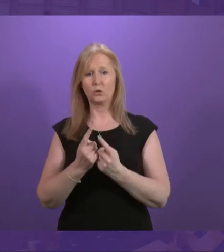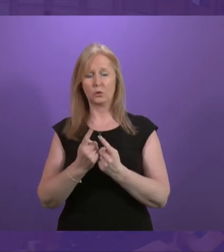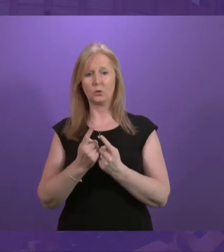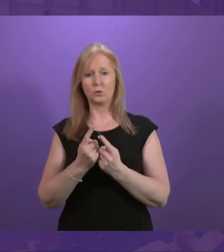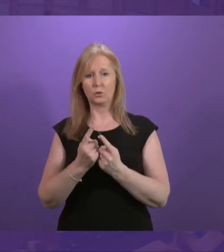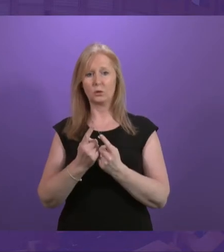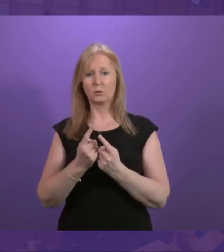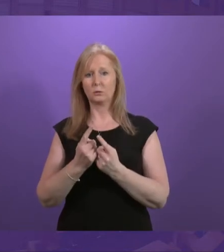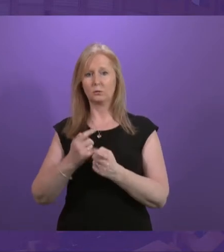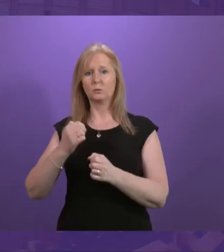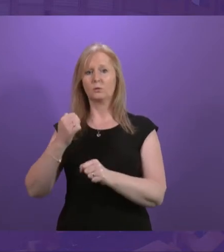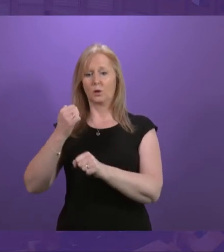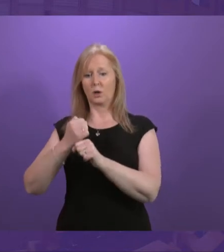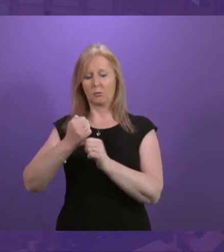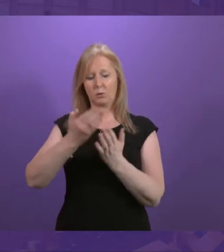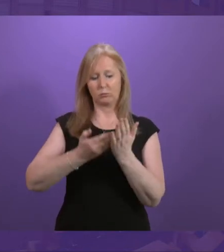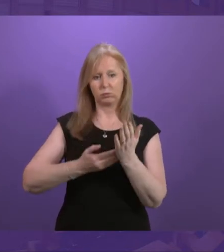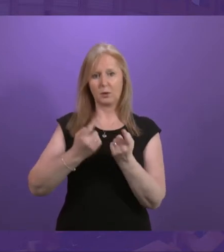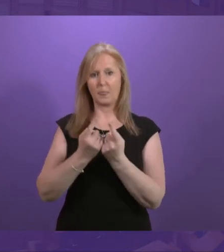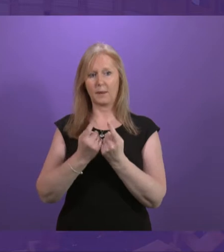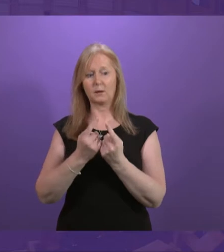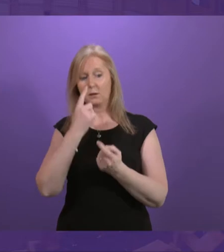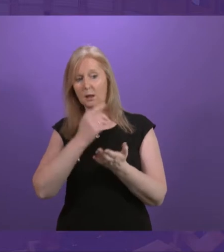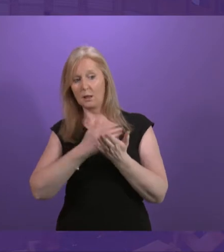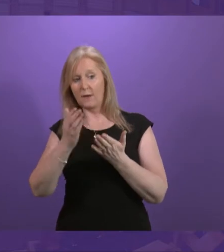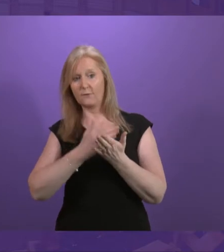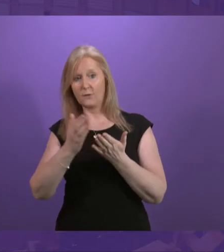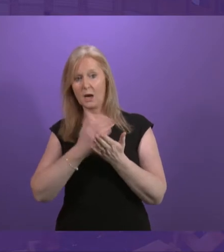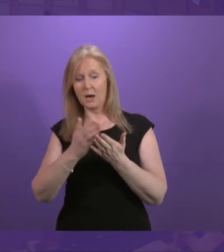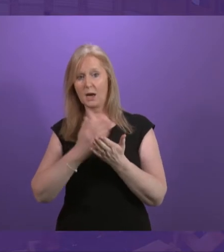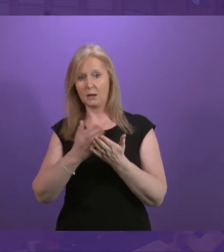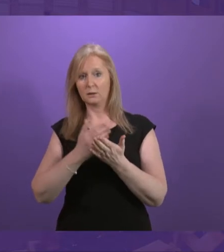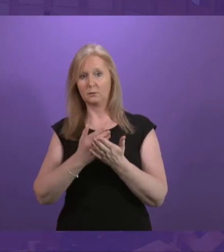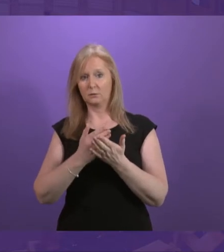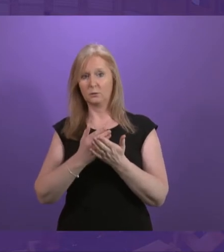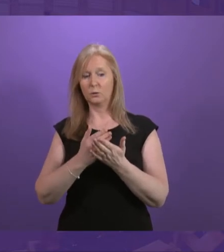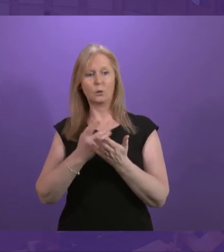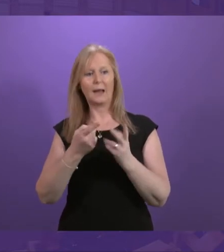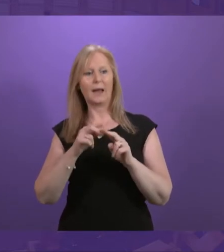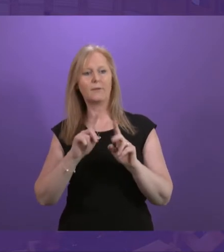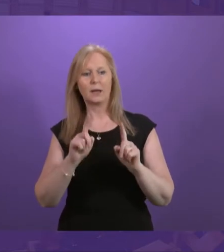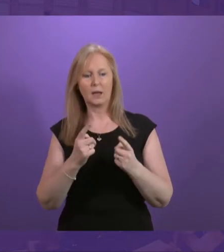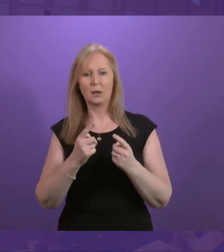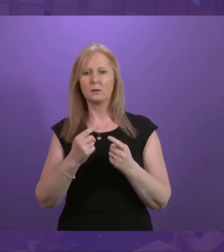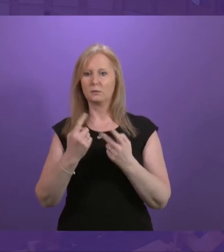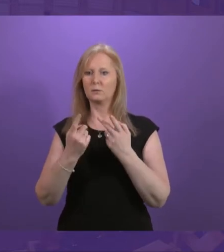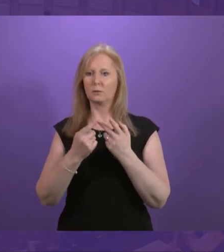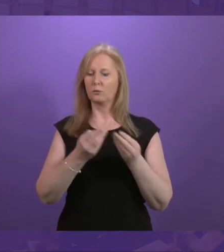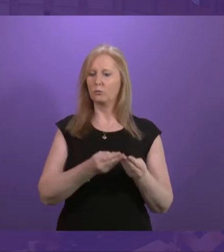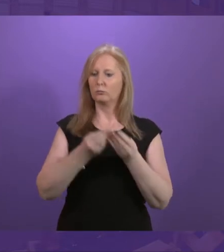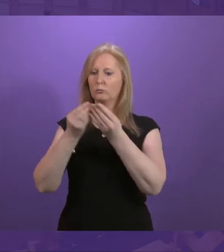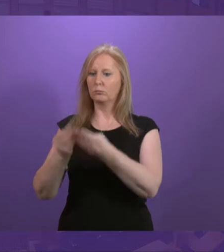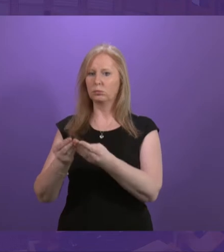across government portfolio, but if the Minister could clarify and if she can't clarify, if she will undertake to refer the comments to the